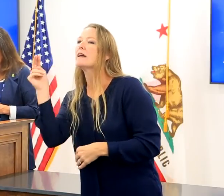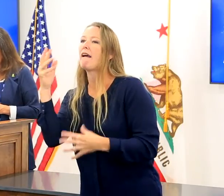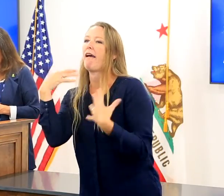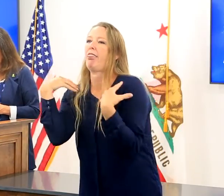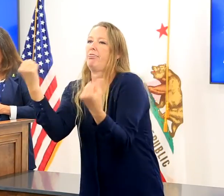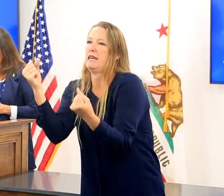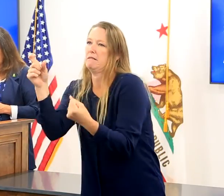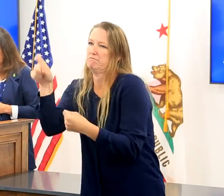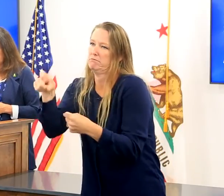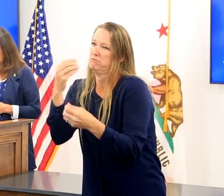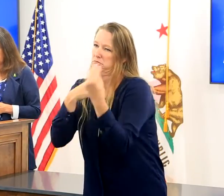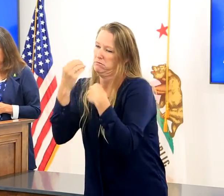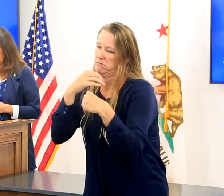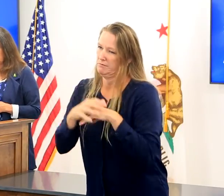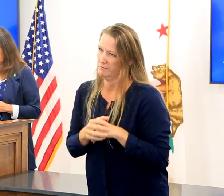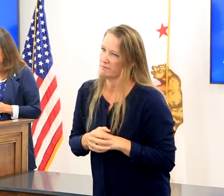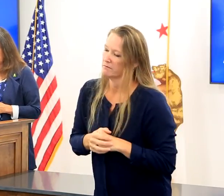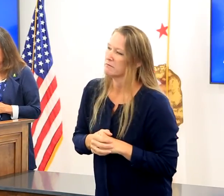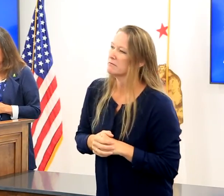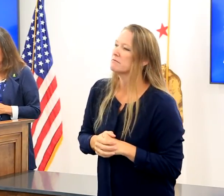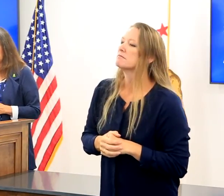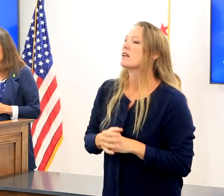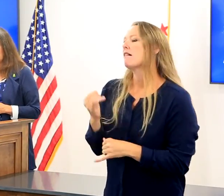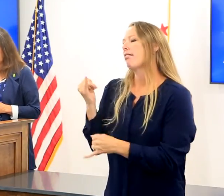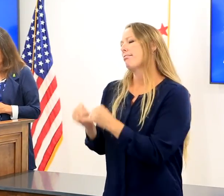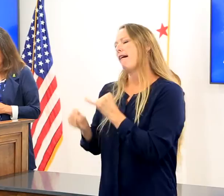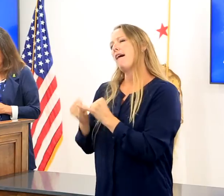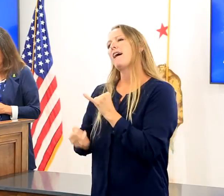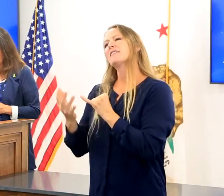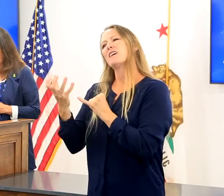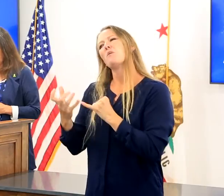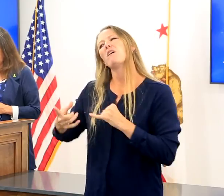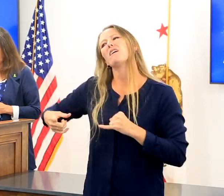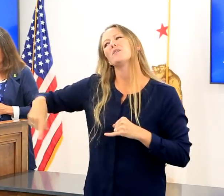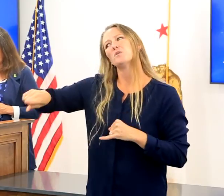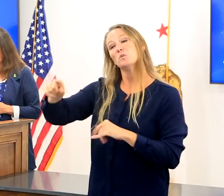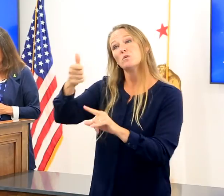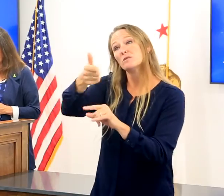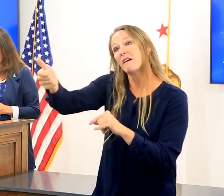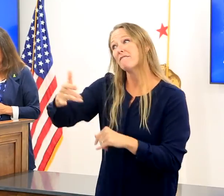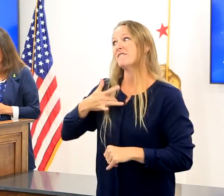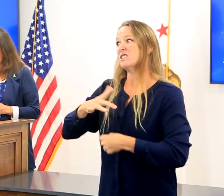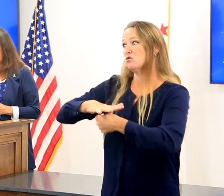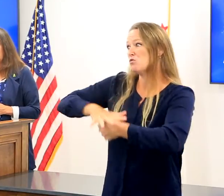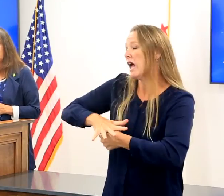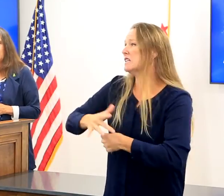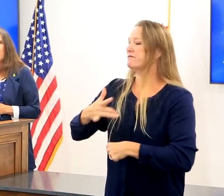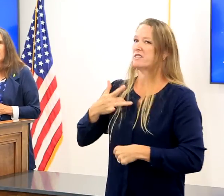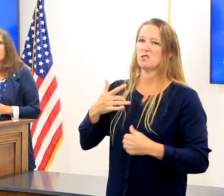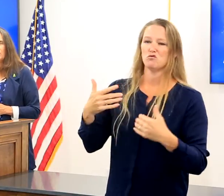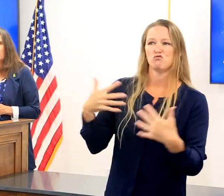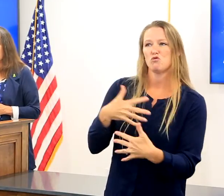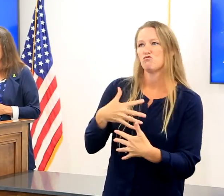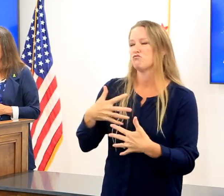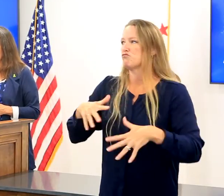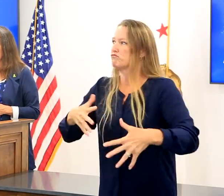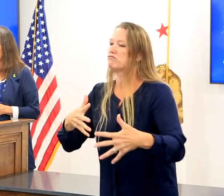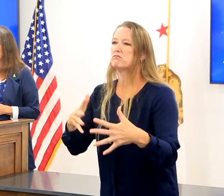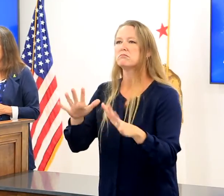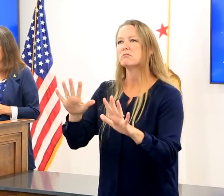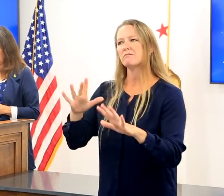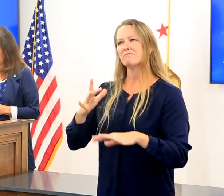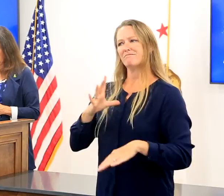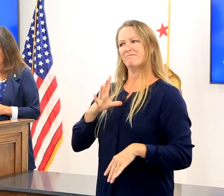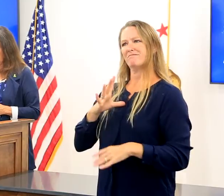and your friends, family members, and neighbors to reach out for support if they're feeling stressed or afraid. We are so much